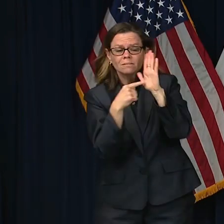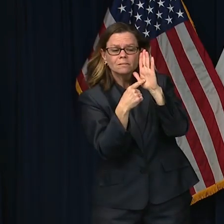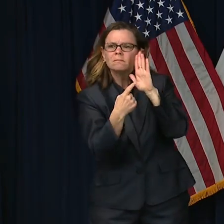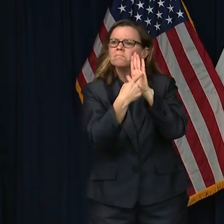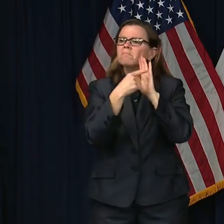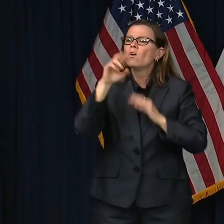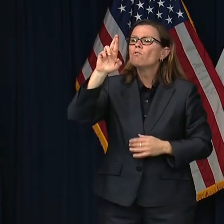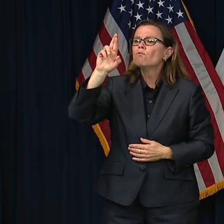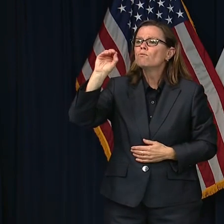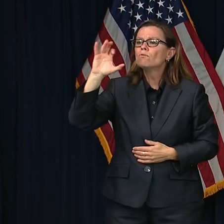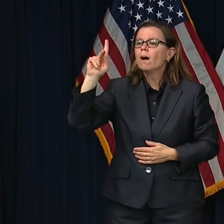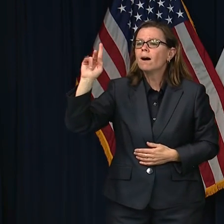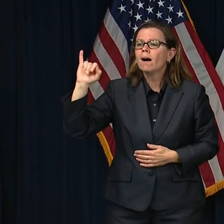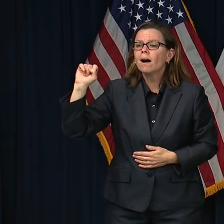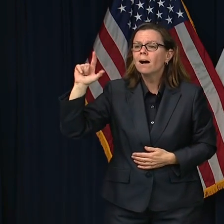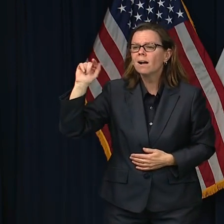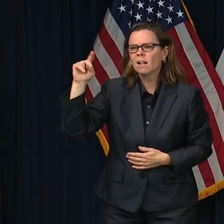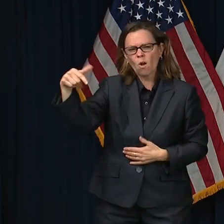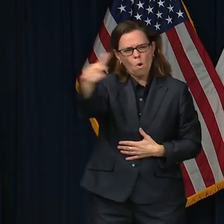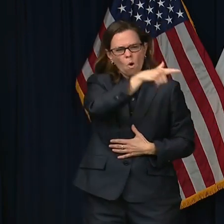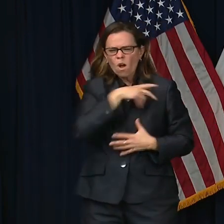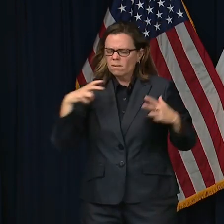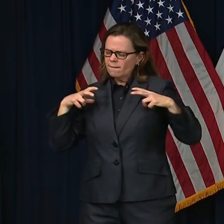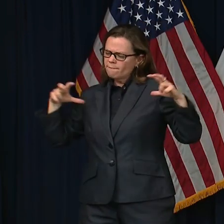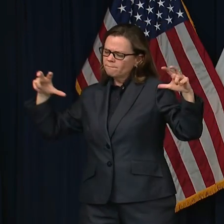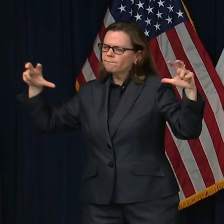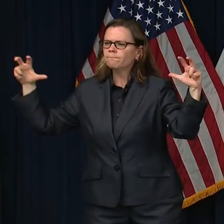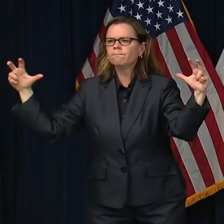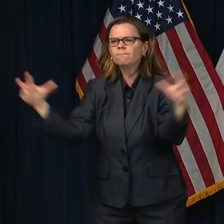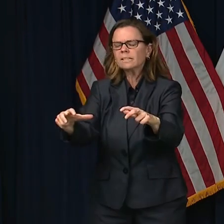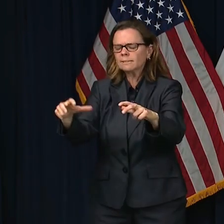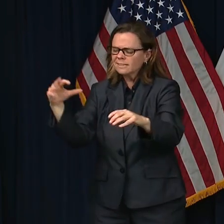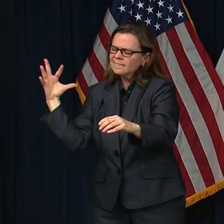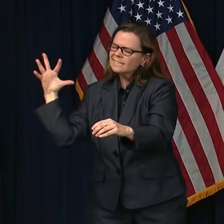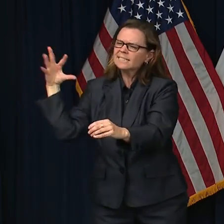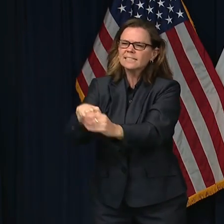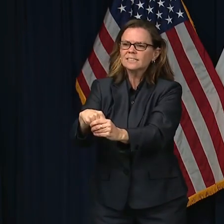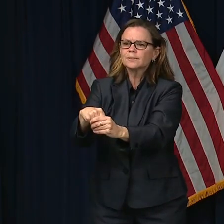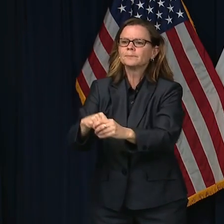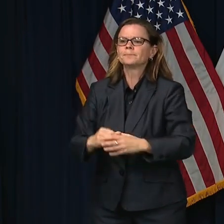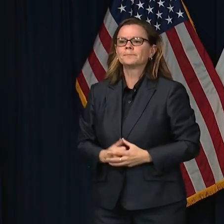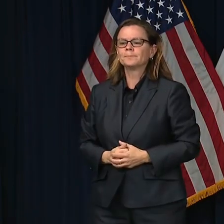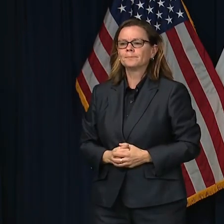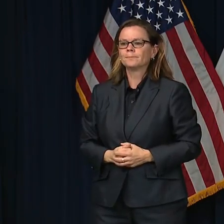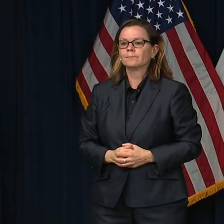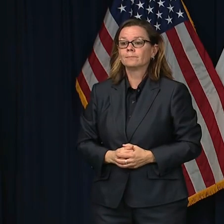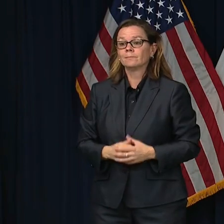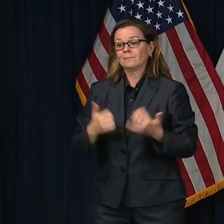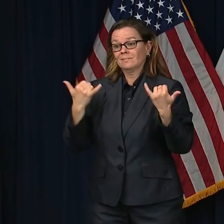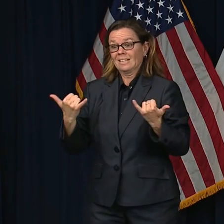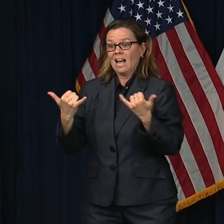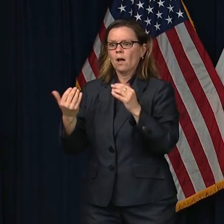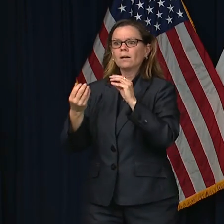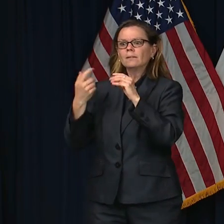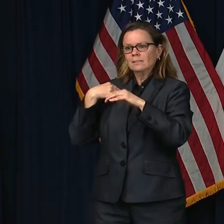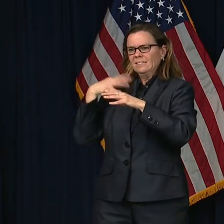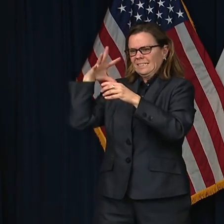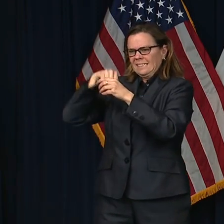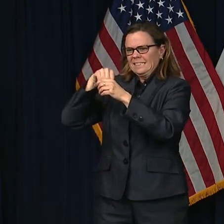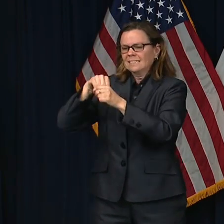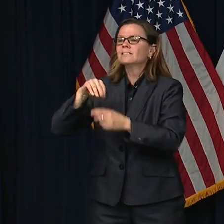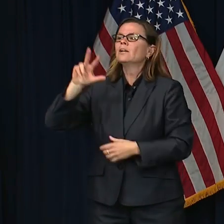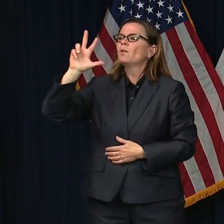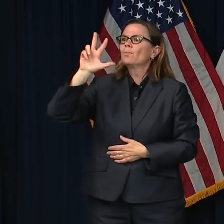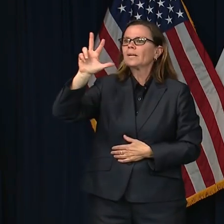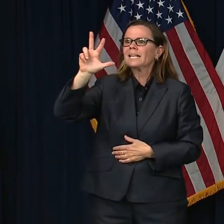In under seven days, the All In campaign has reached more than 3 million people on social media, and across